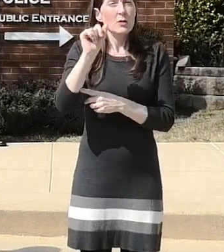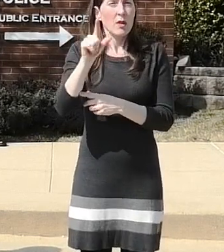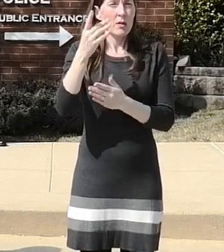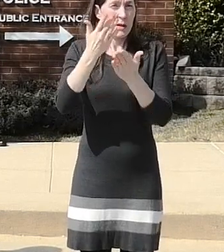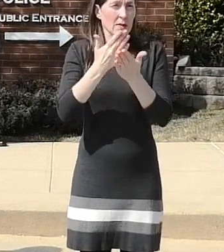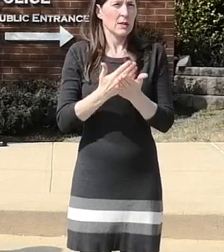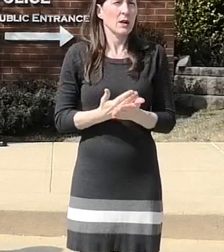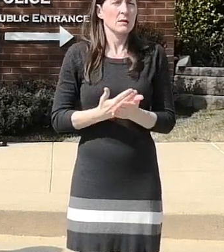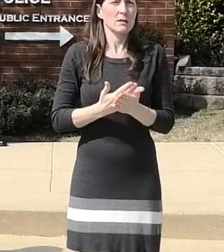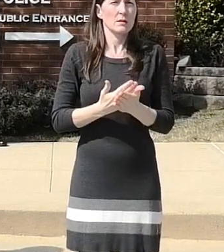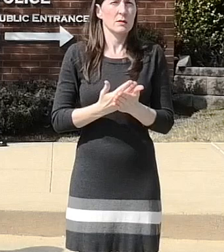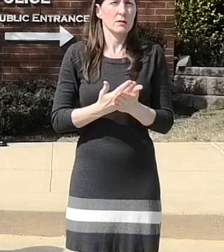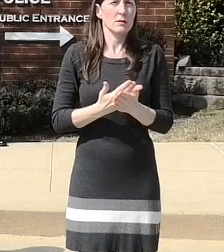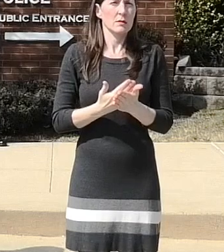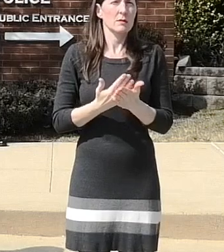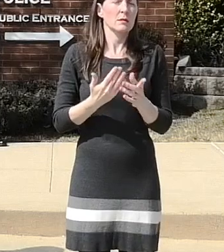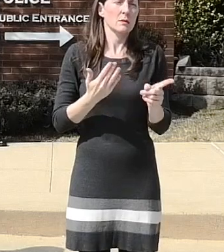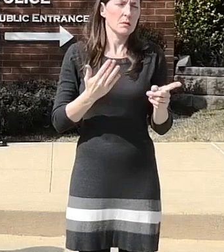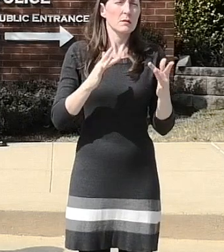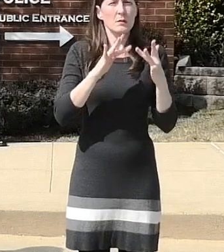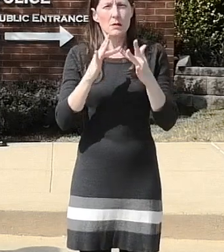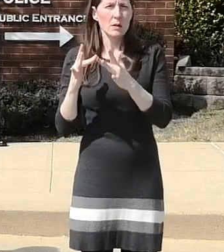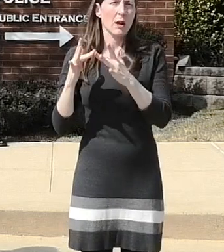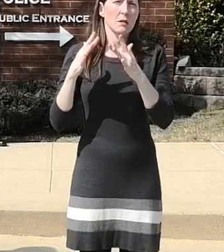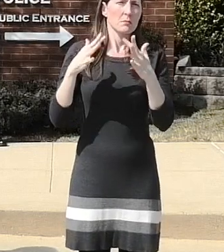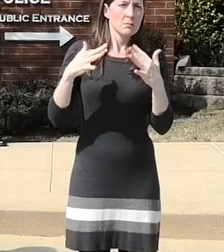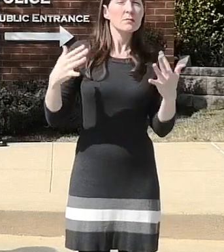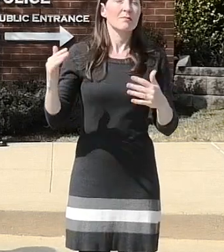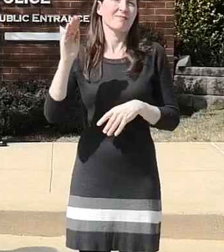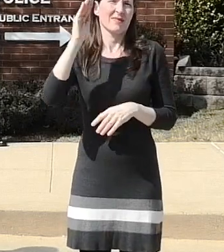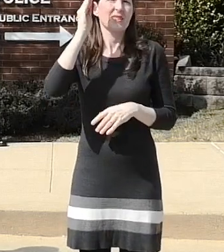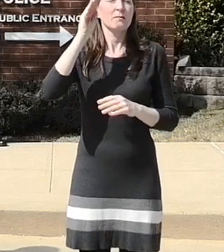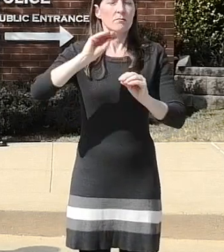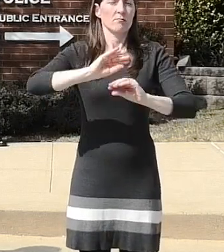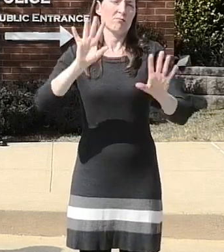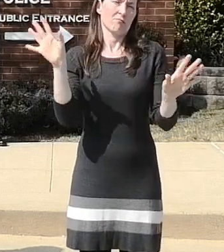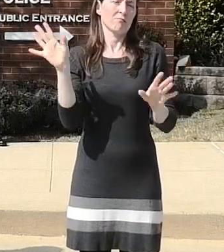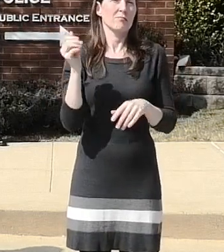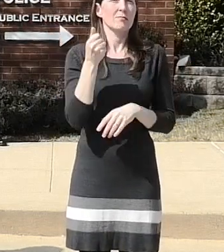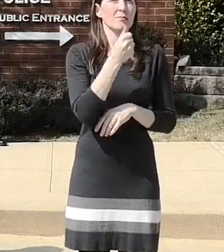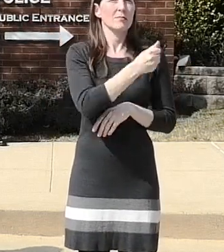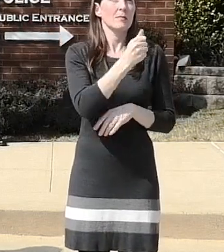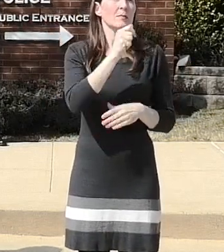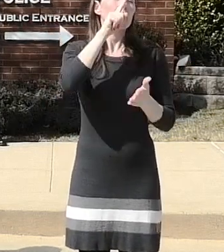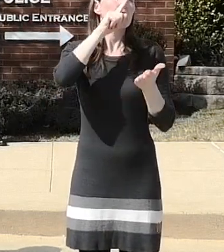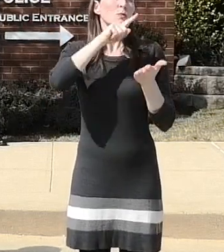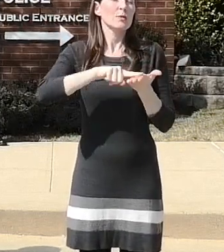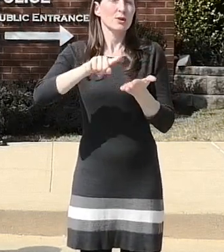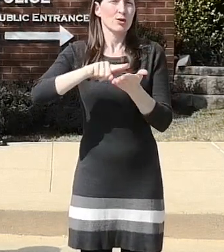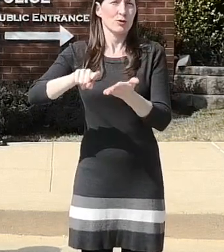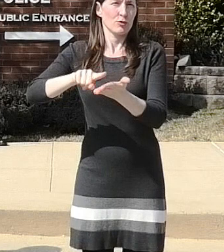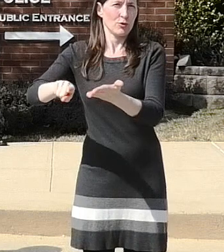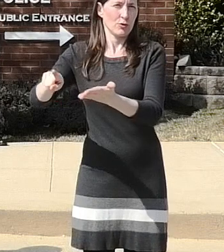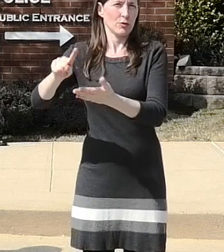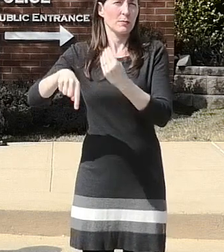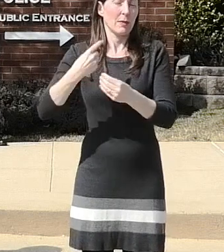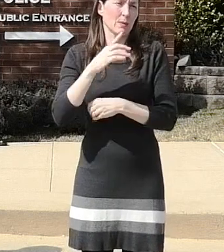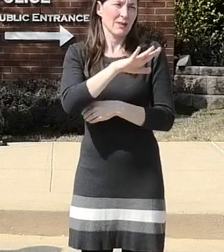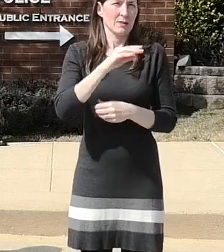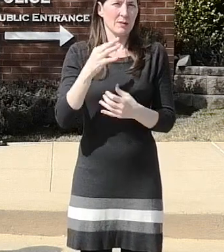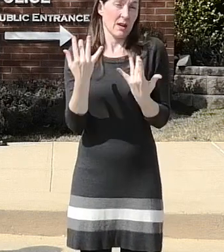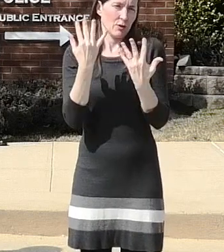to identify that he was actually doing research uh on some of it uh on